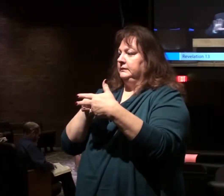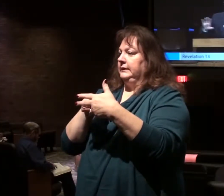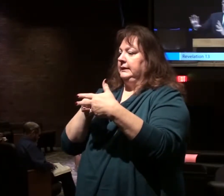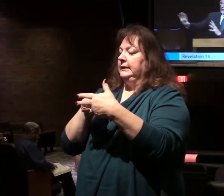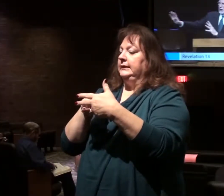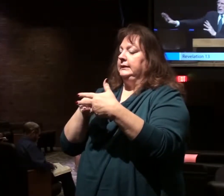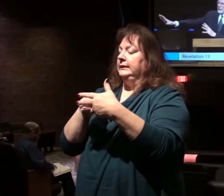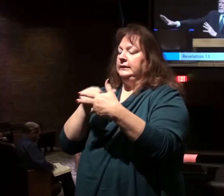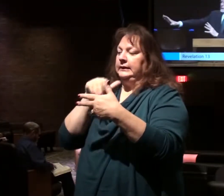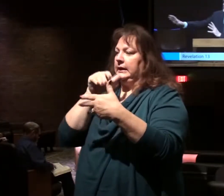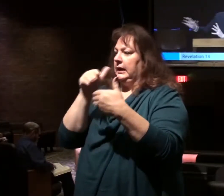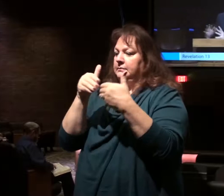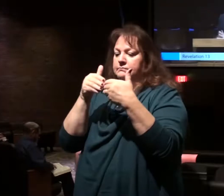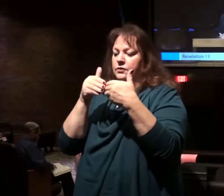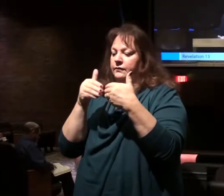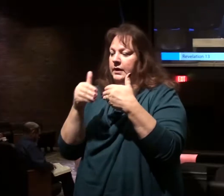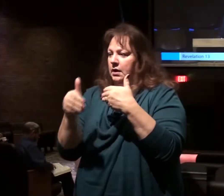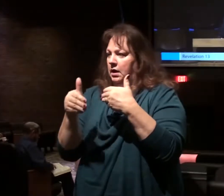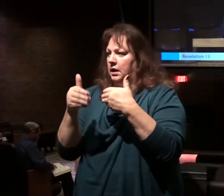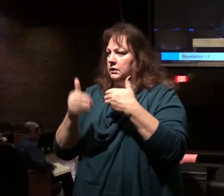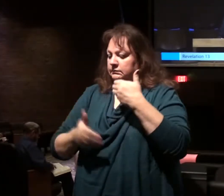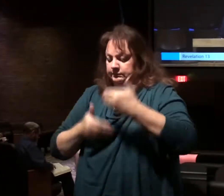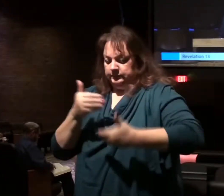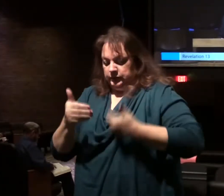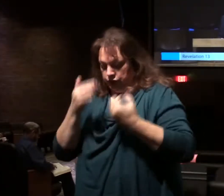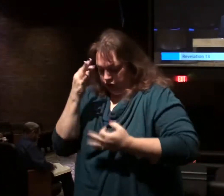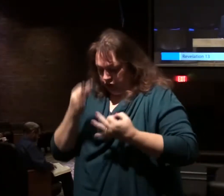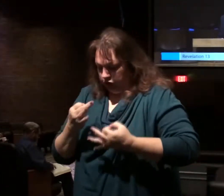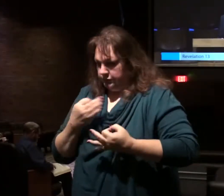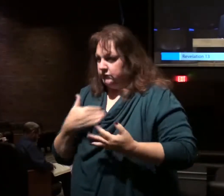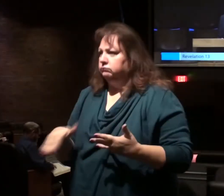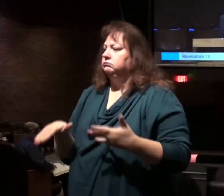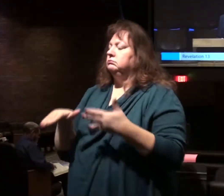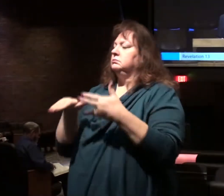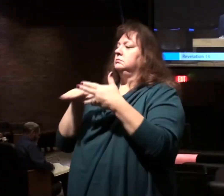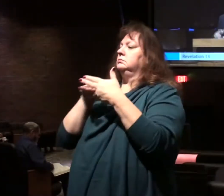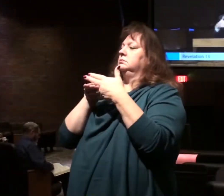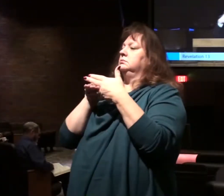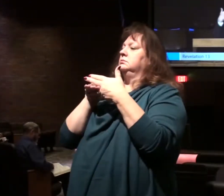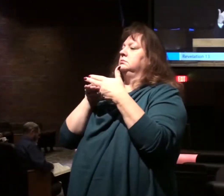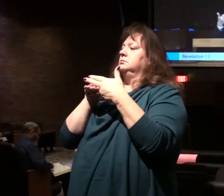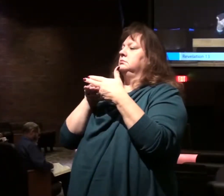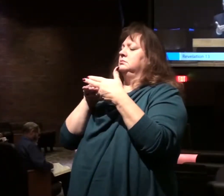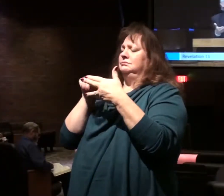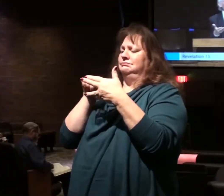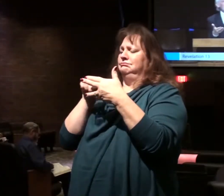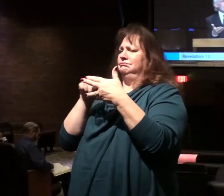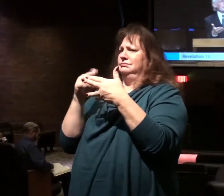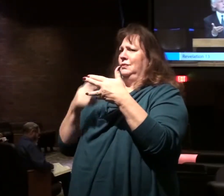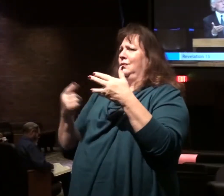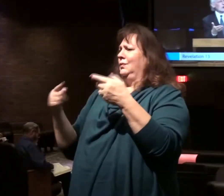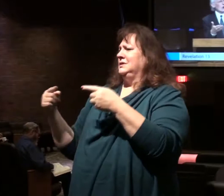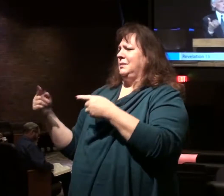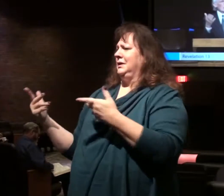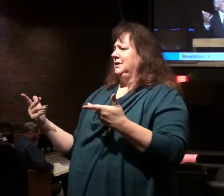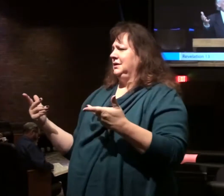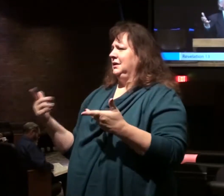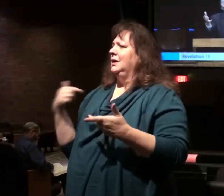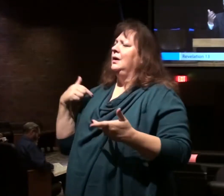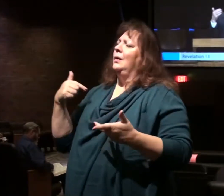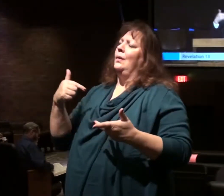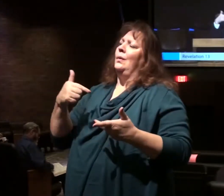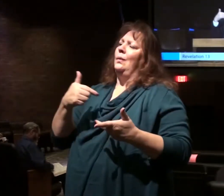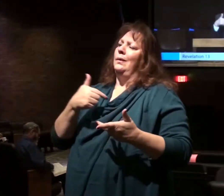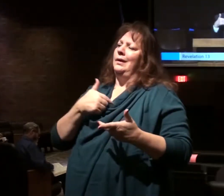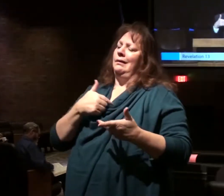moving on in the series of judgments, we have a break. And really what is happening is we are